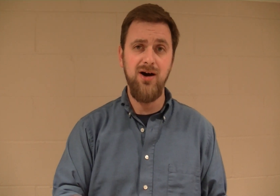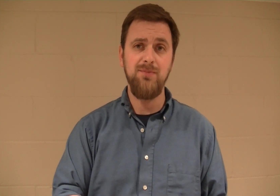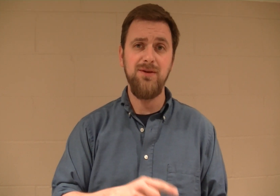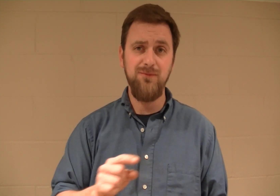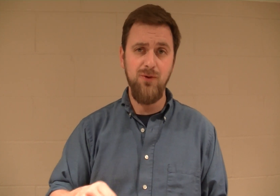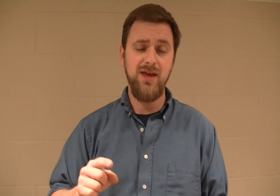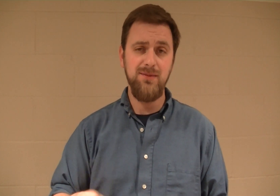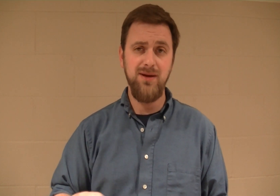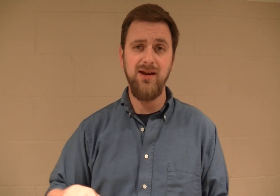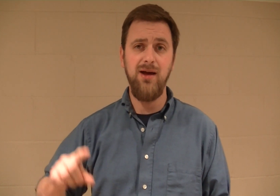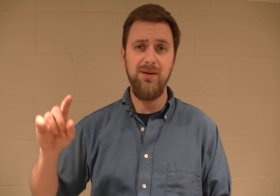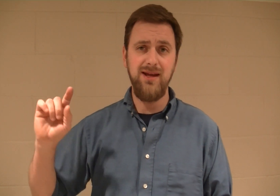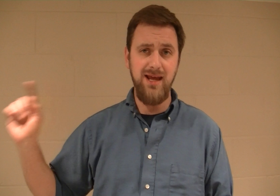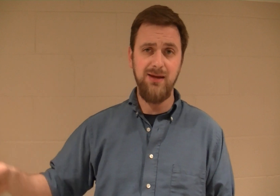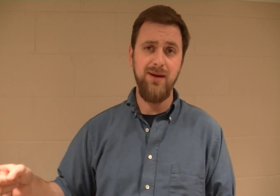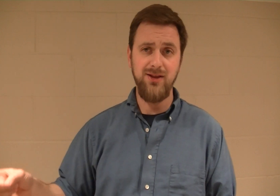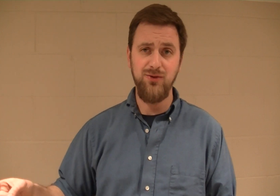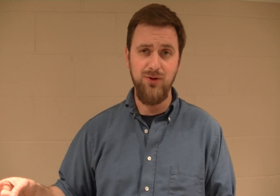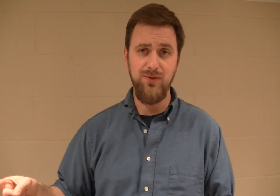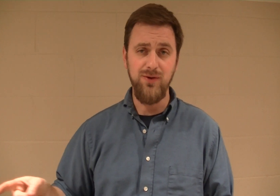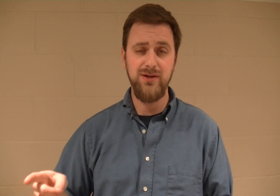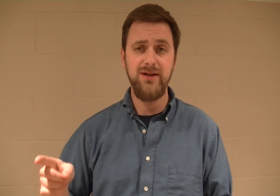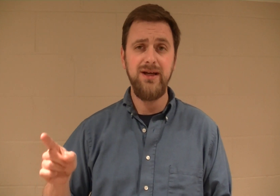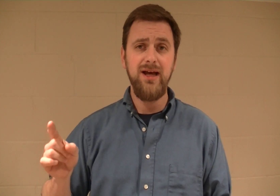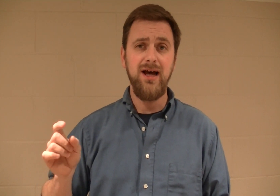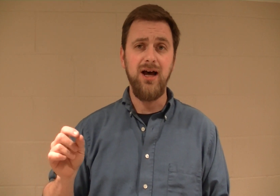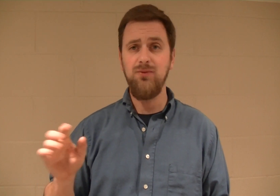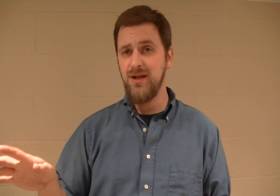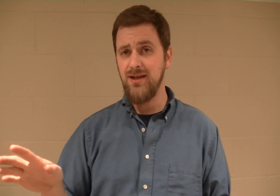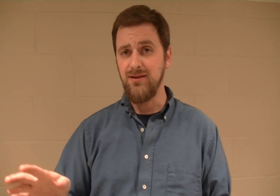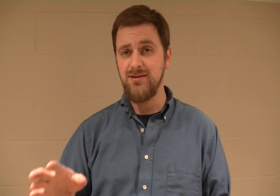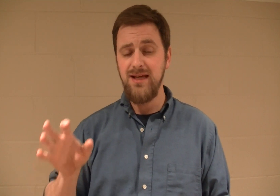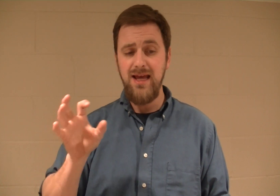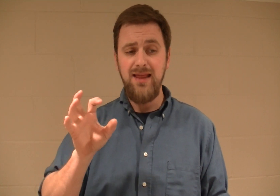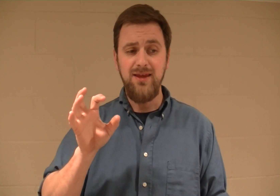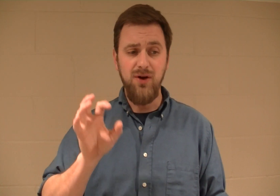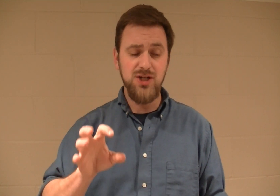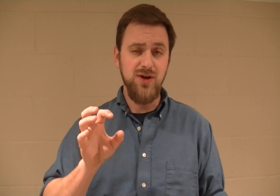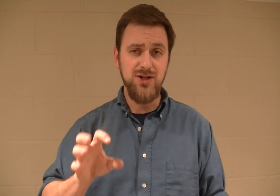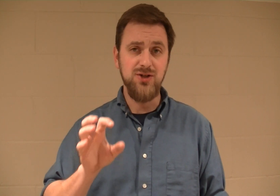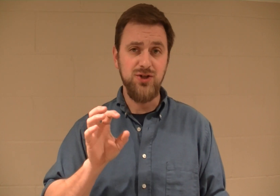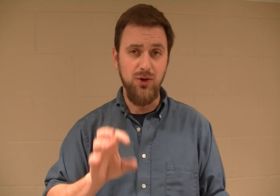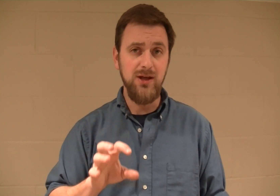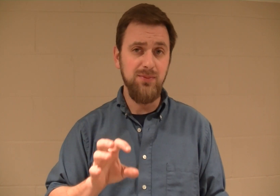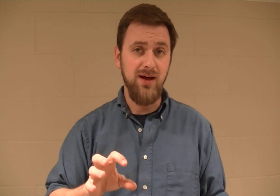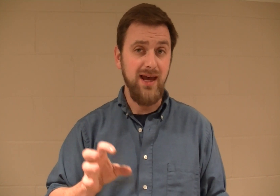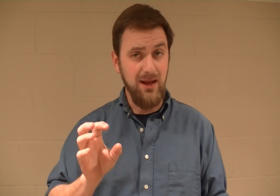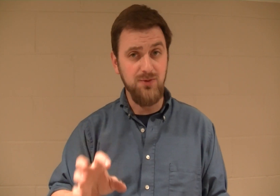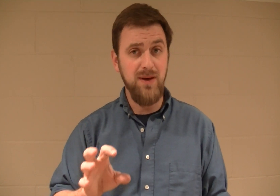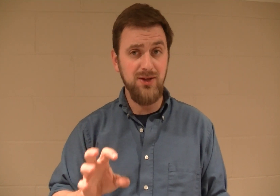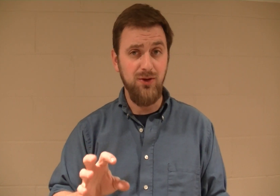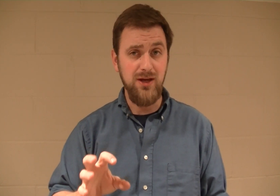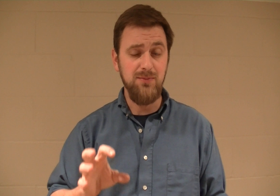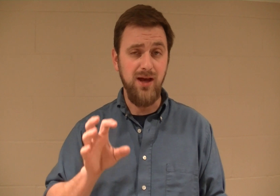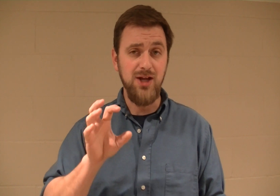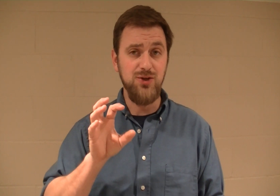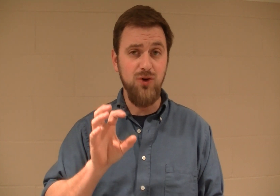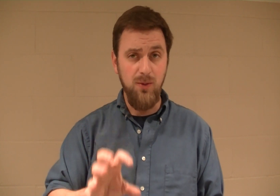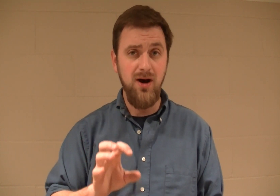before they can pick it up and take it back to Norfolk. Ridiculous. The registration should only apply, and it was meant to only apply, to Omaha